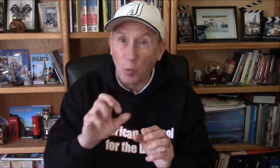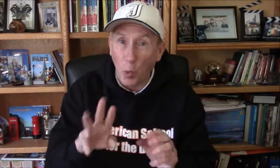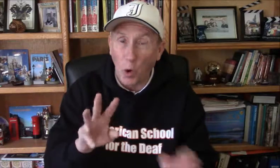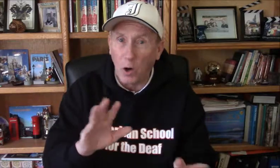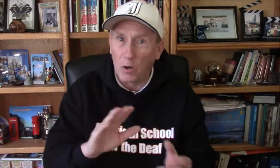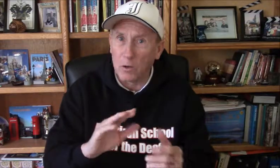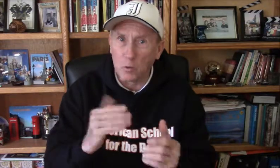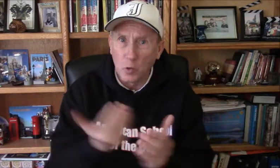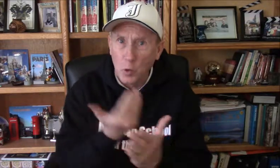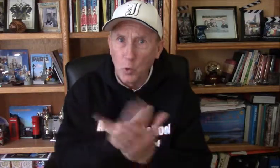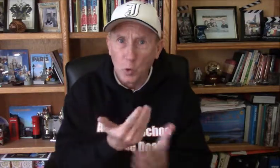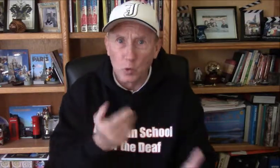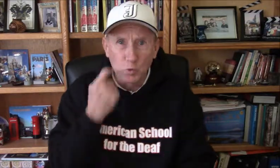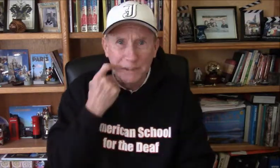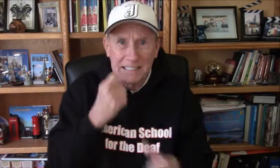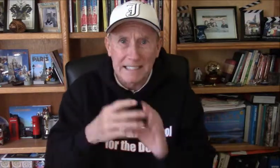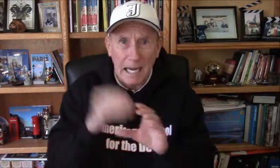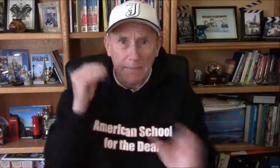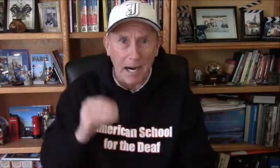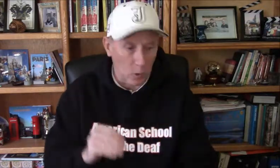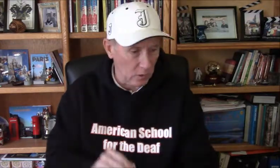War, New, which came out.